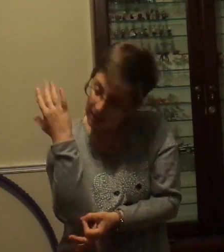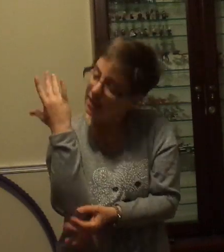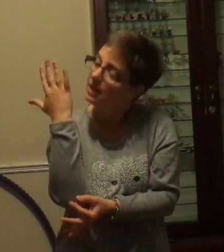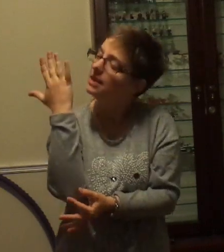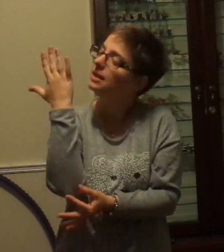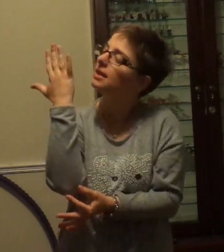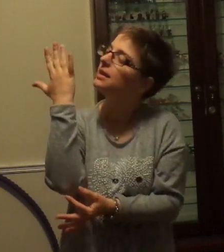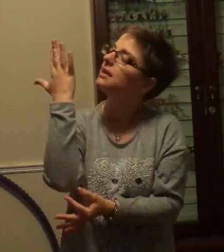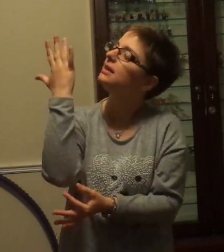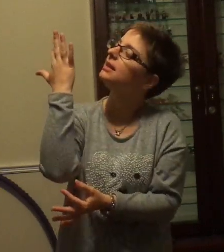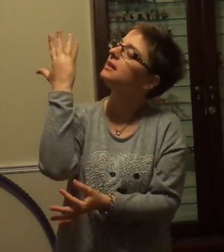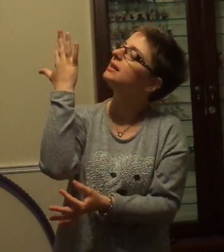see.